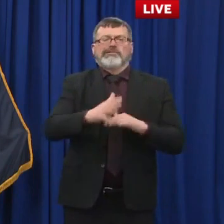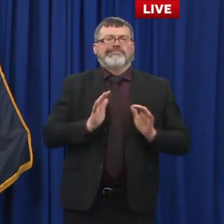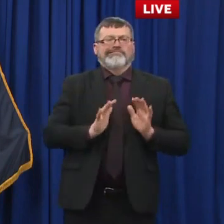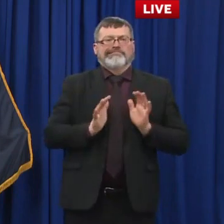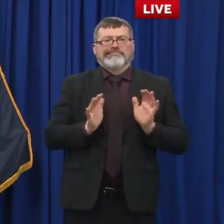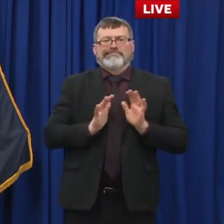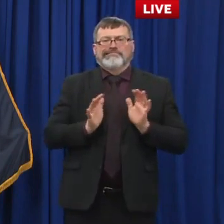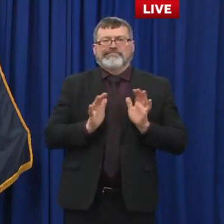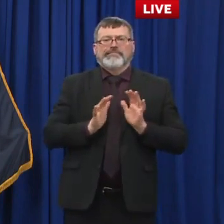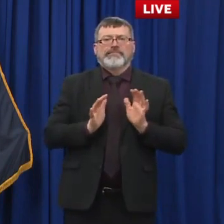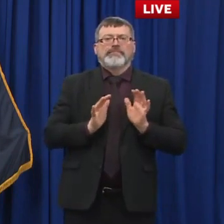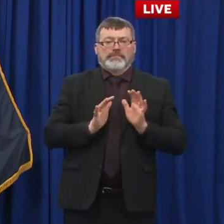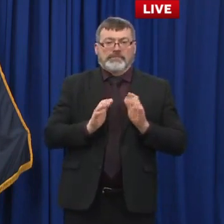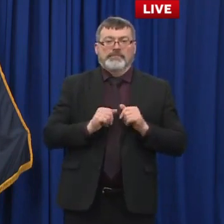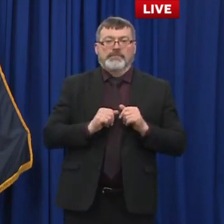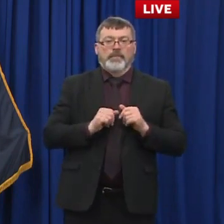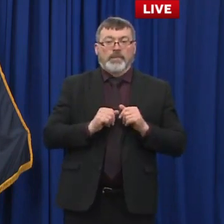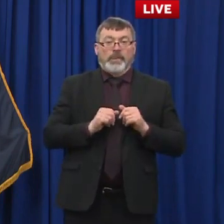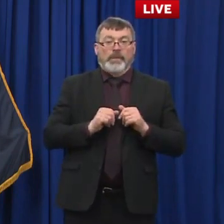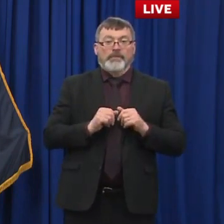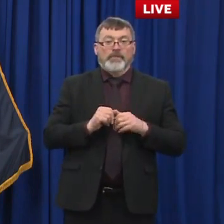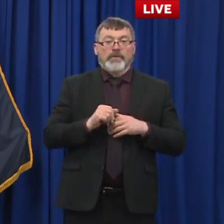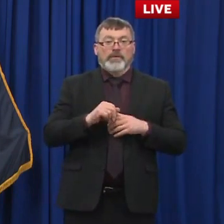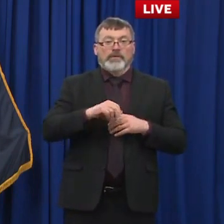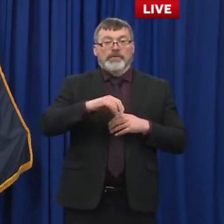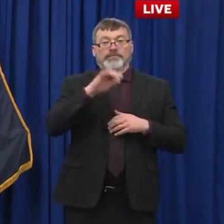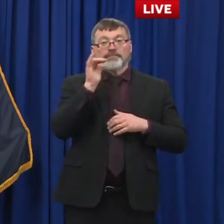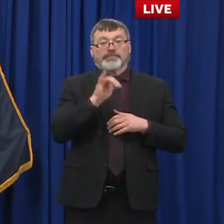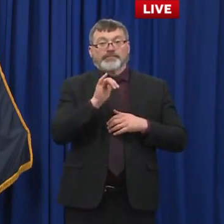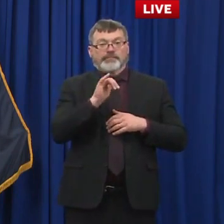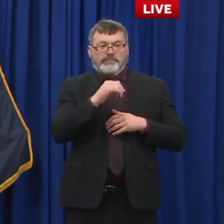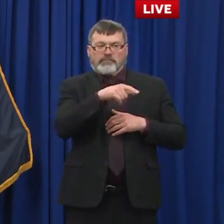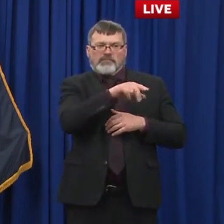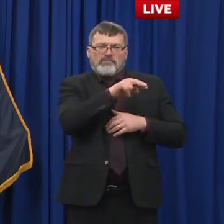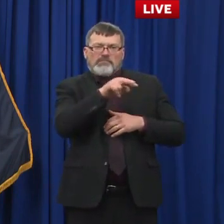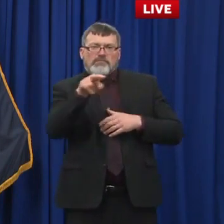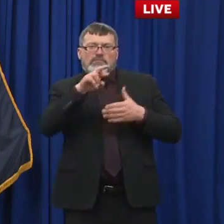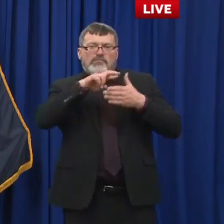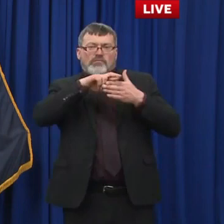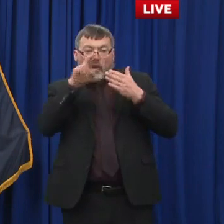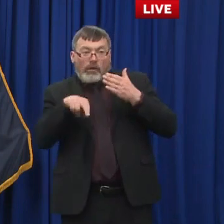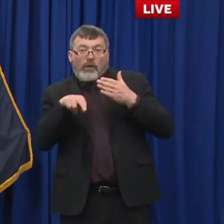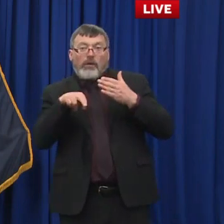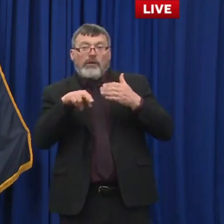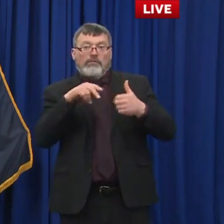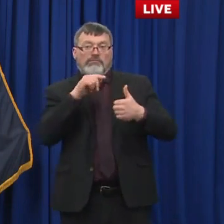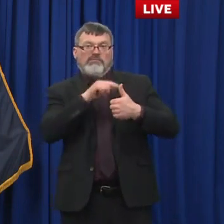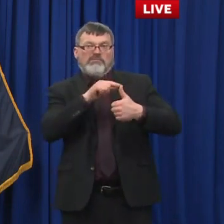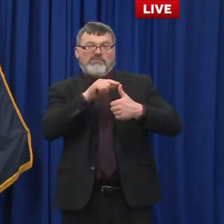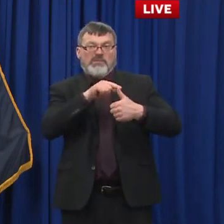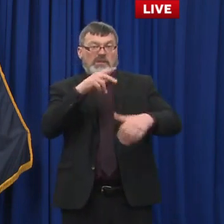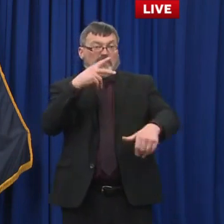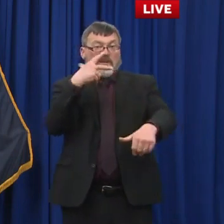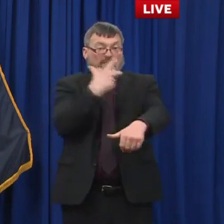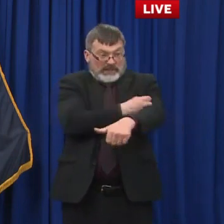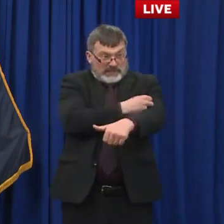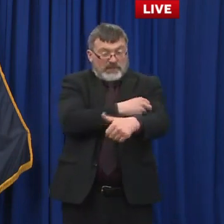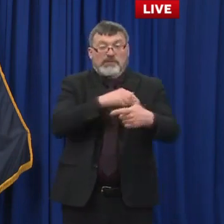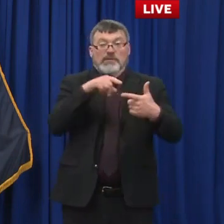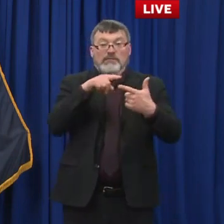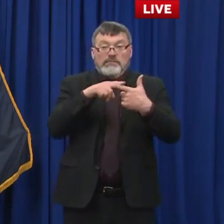that vaccination combined with these community mitigation measures will help us control the pandemic more effectively,